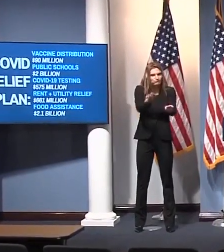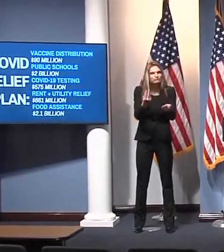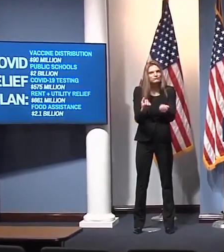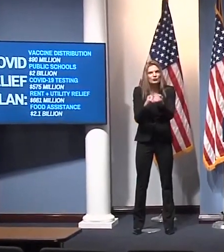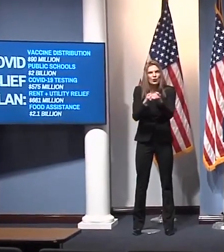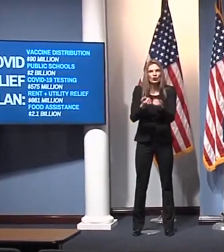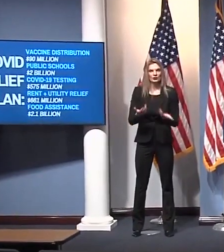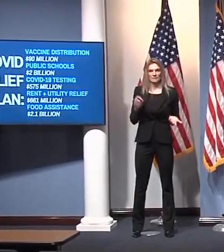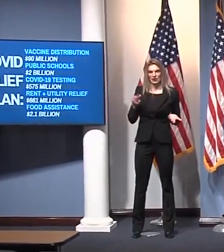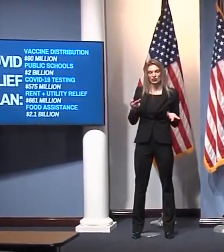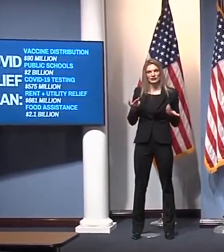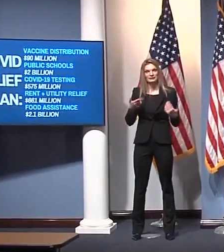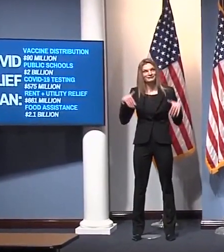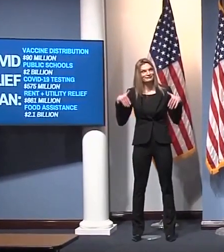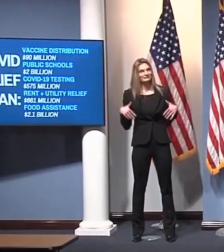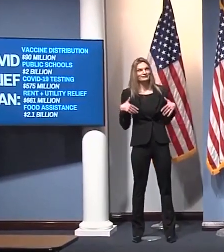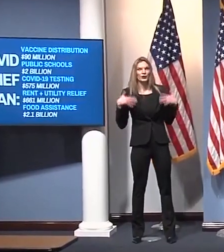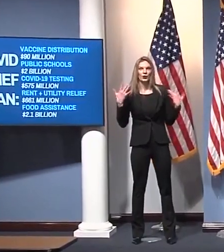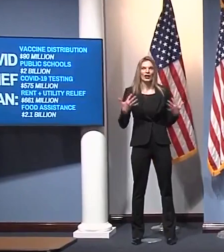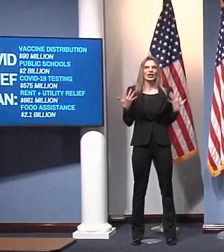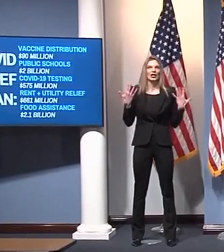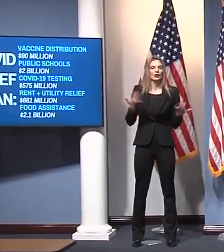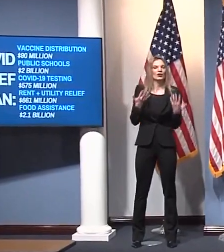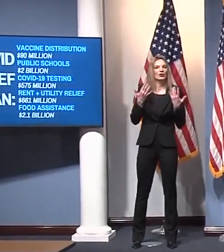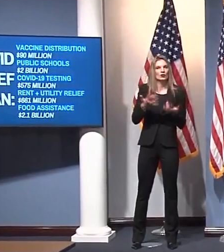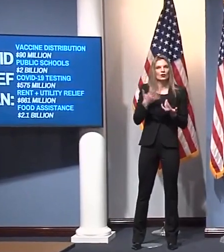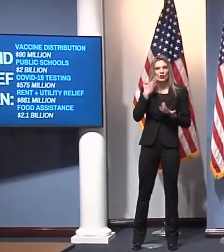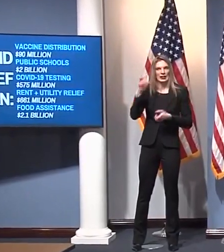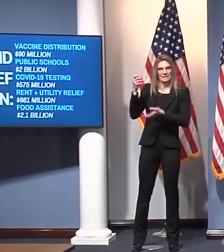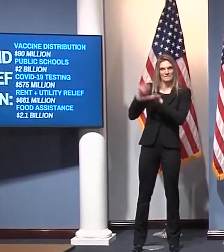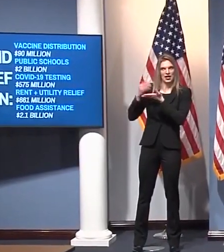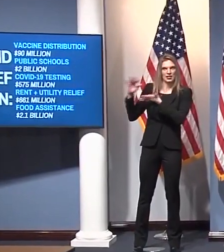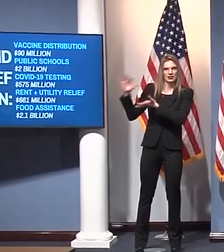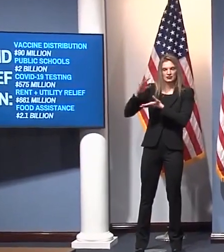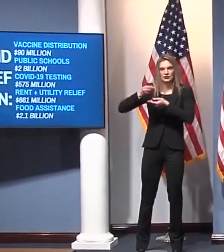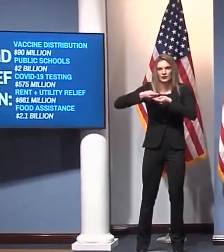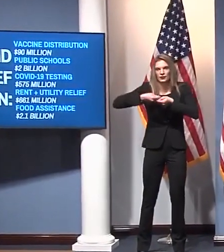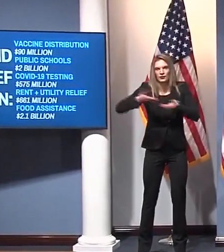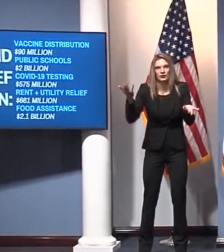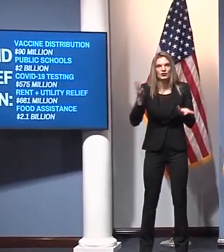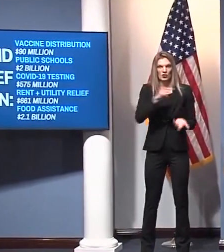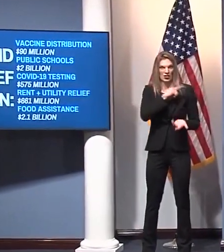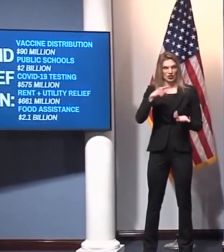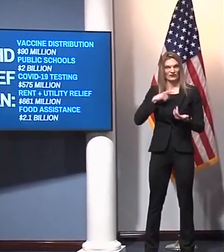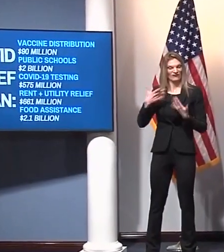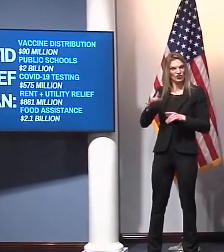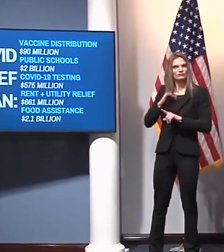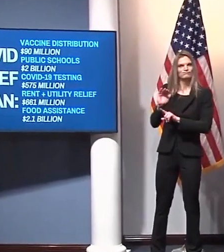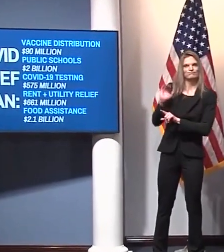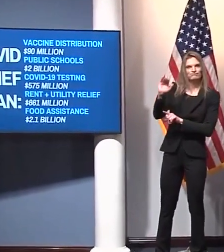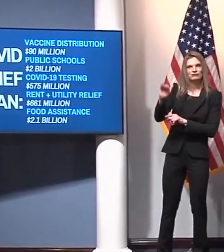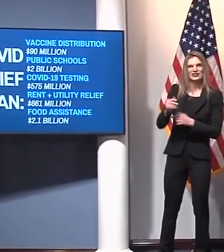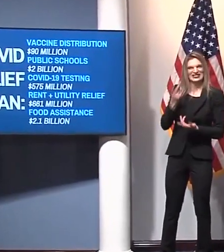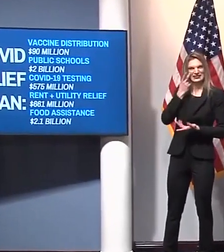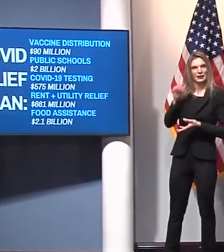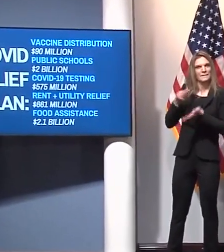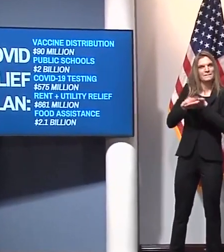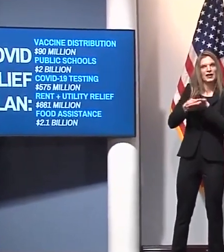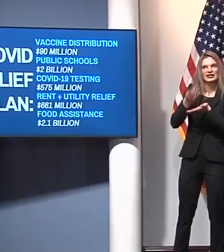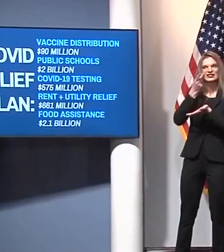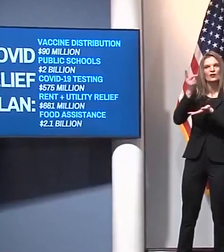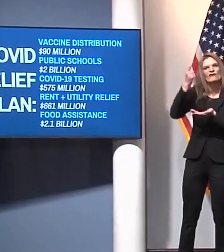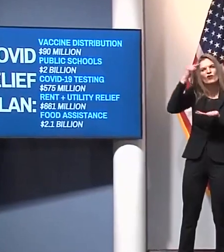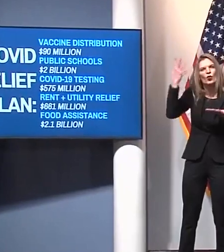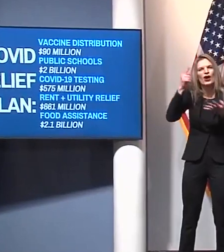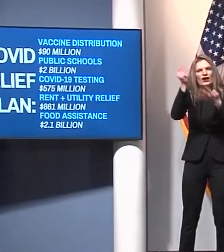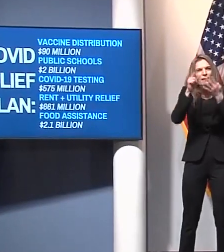Michigan has not yet because we need to get these dollars appropriated. And that's what I've asked our legislature to do. But here's what these dollars are for.